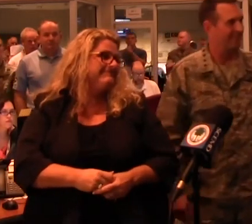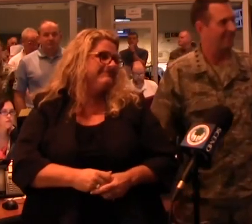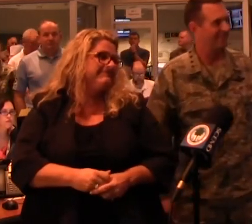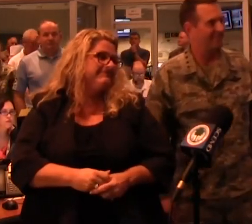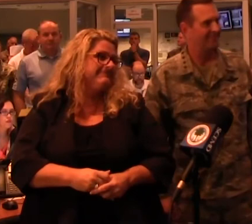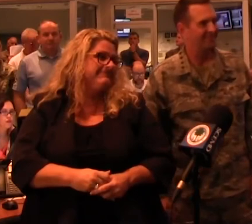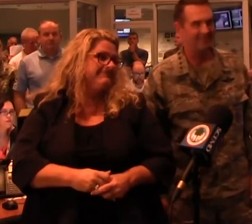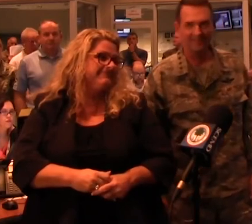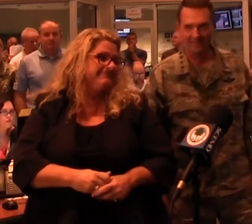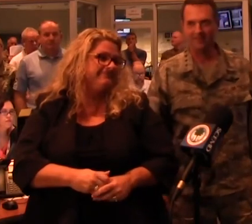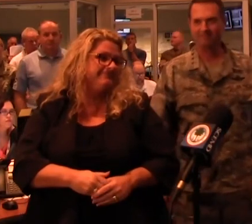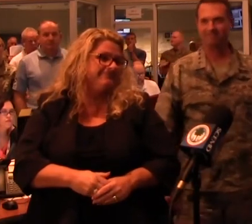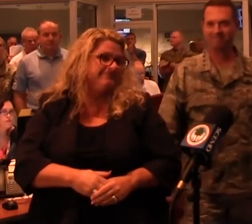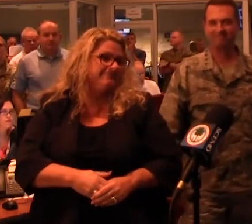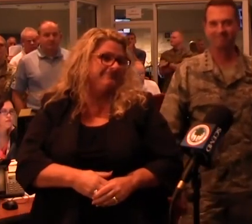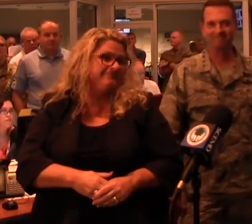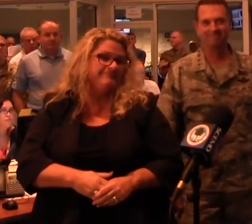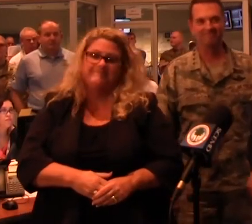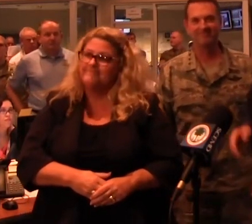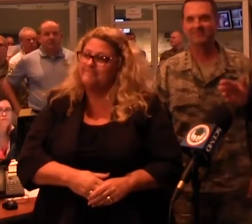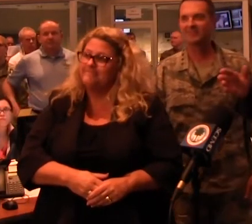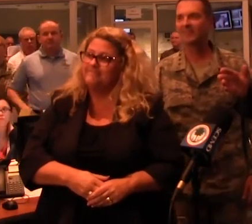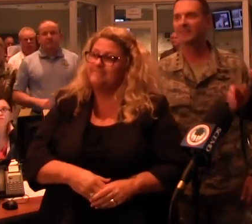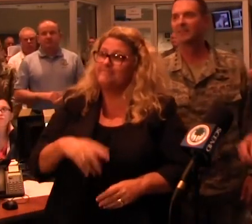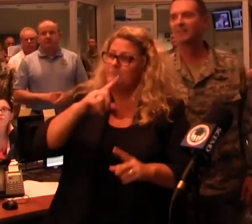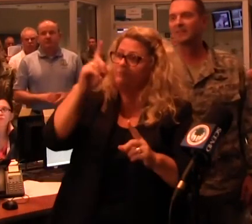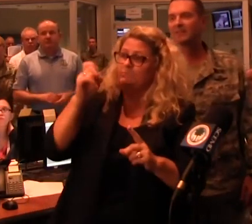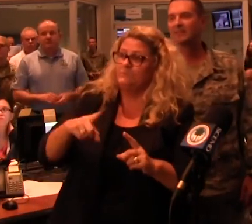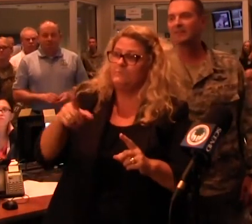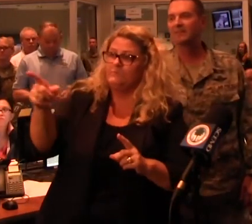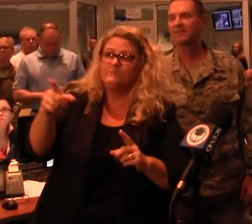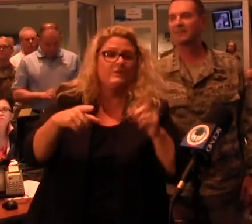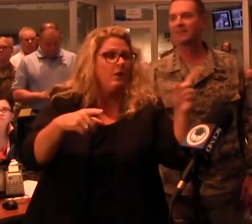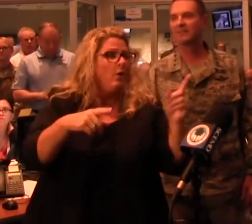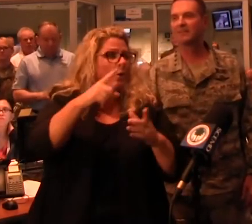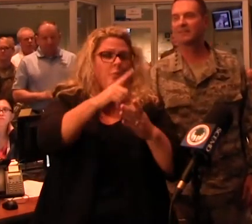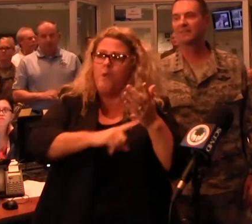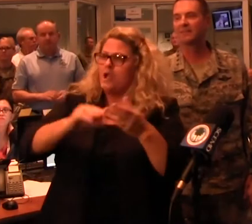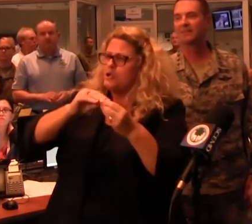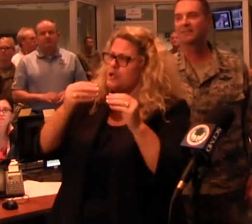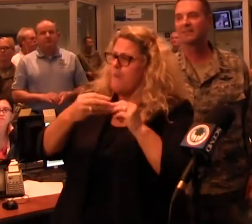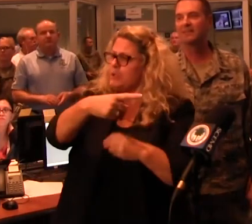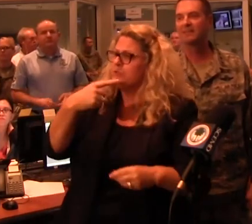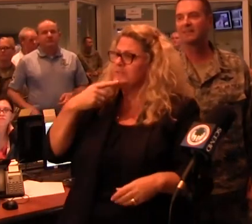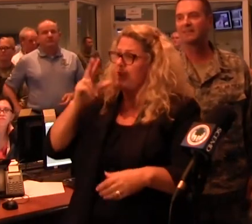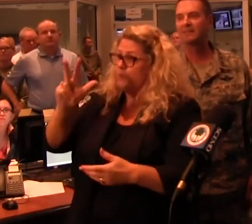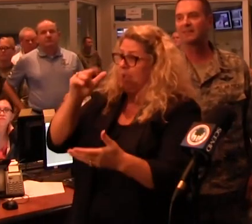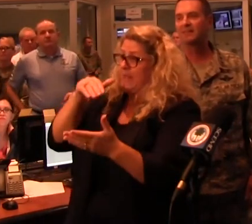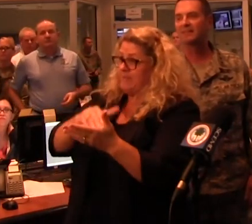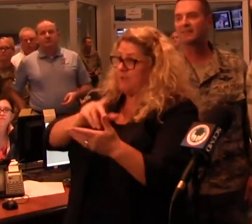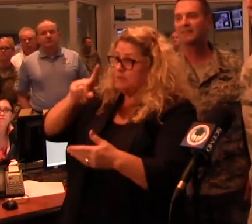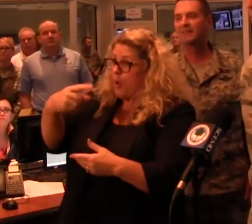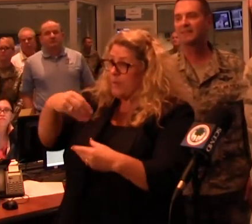Yes, sir. Thank you. Any questions? Can you go over those numbers again? Is that 3,000 just in South